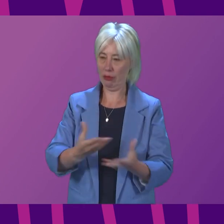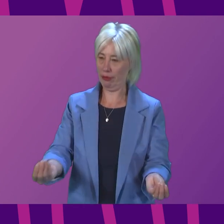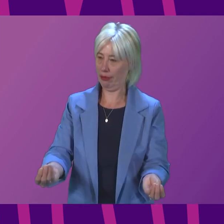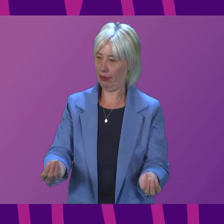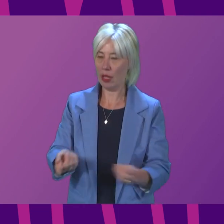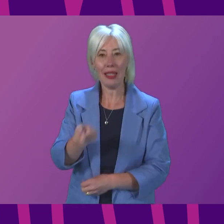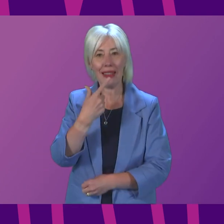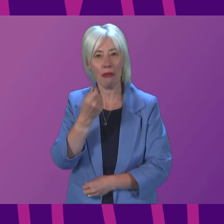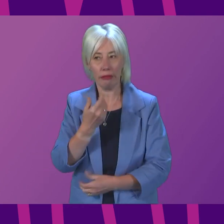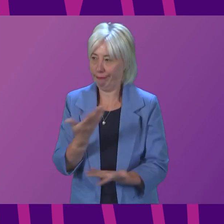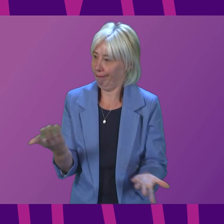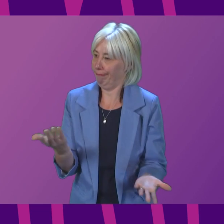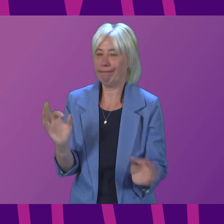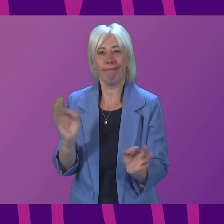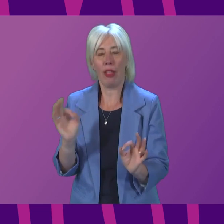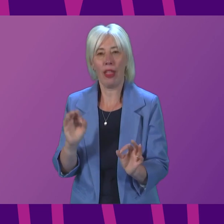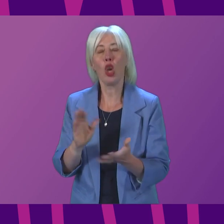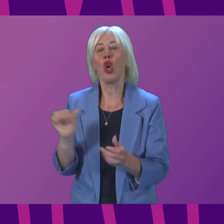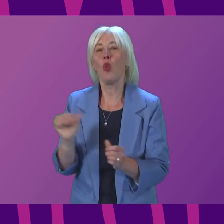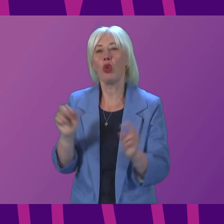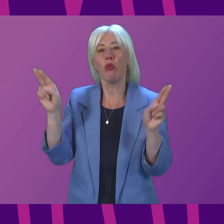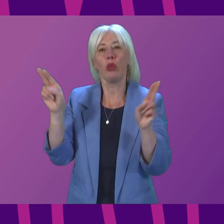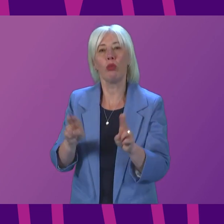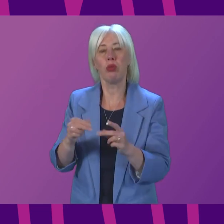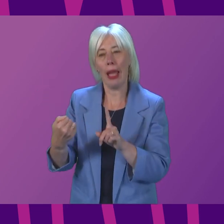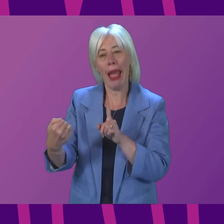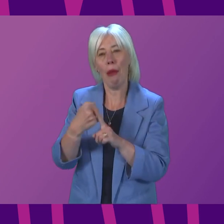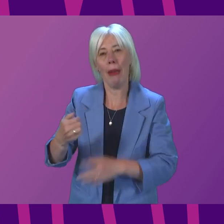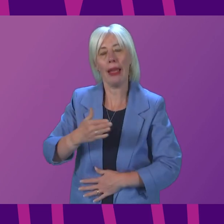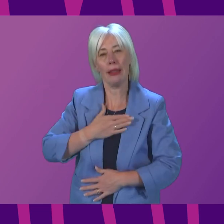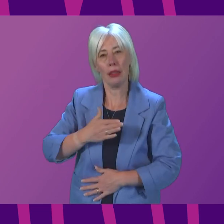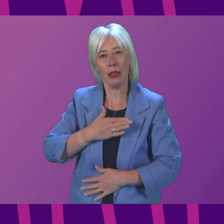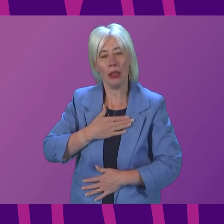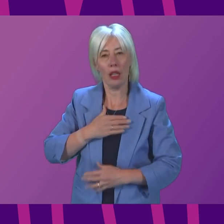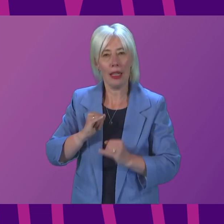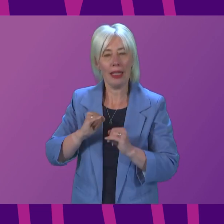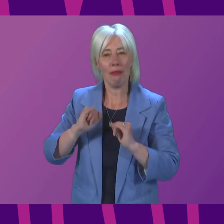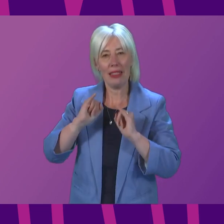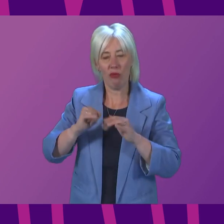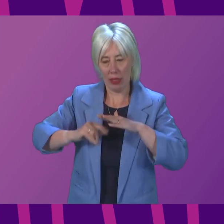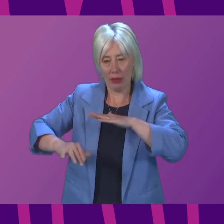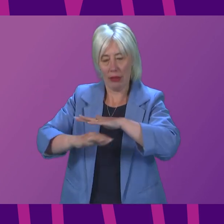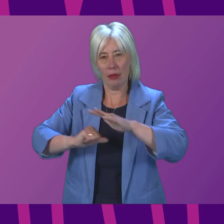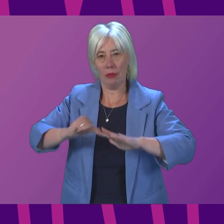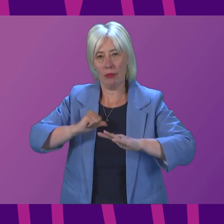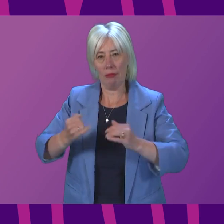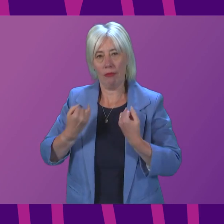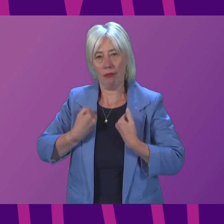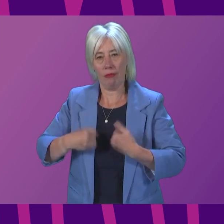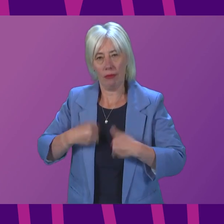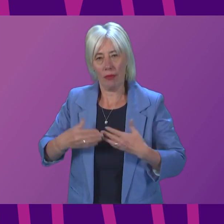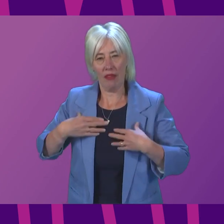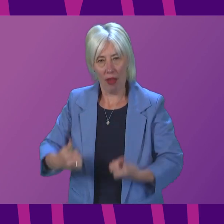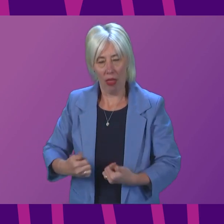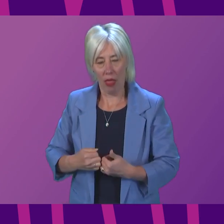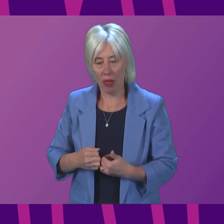the antiviral medication that would have lessened the impact of COVID on someone with a serious underlying health condition. Providing assurance